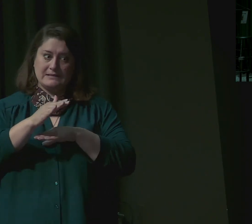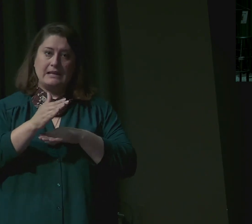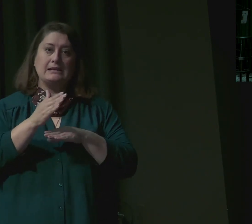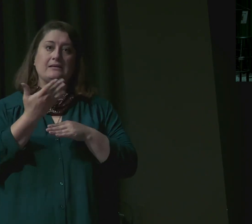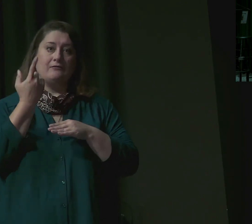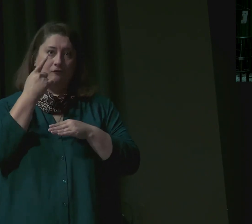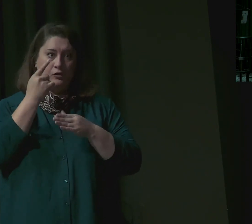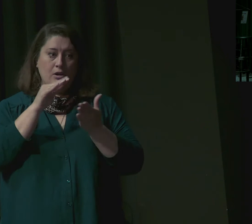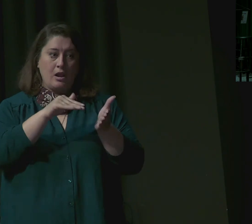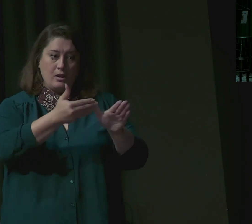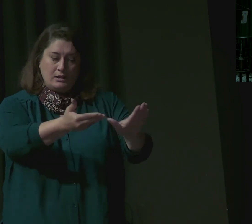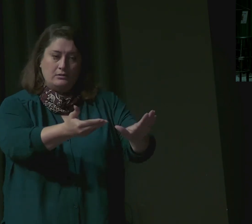in God's mercy.